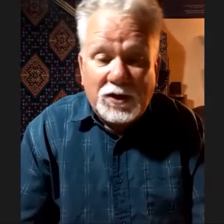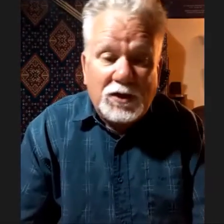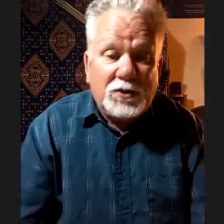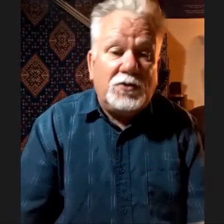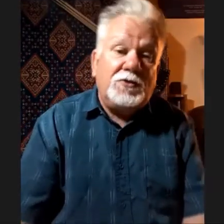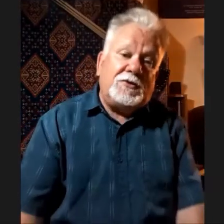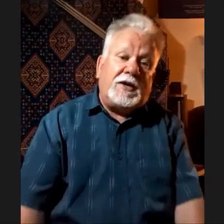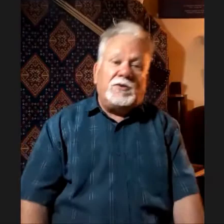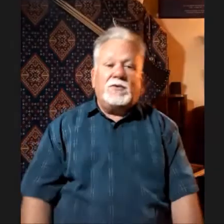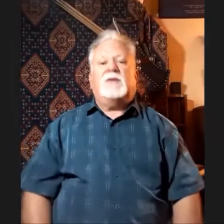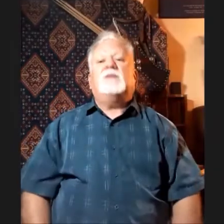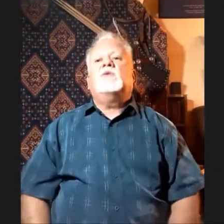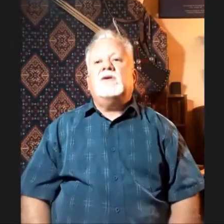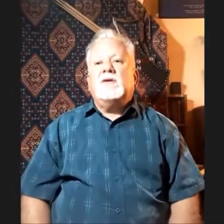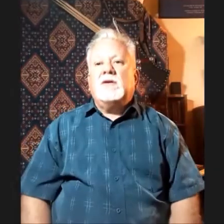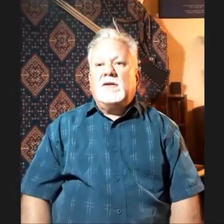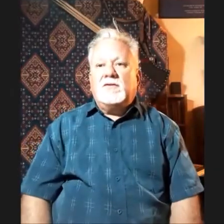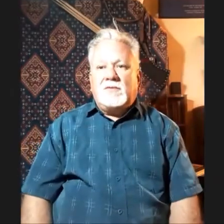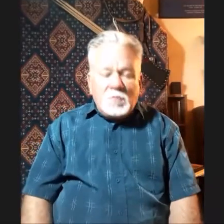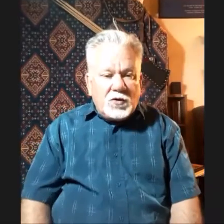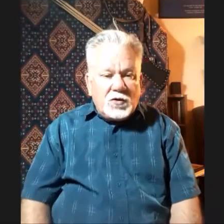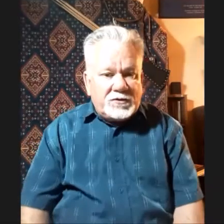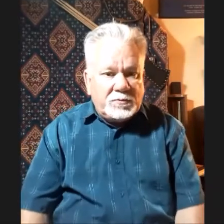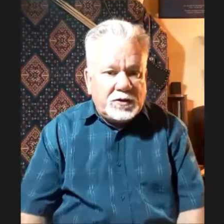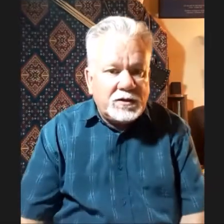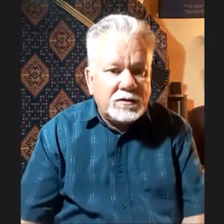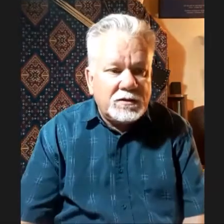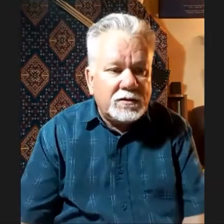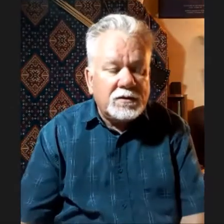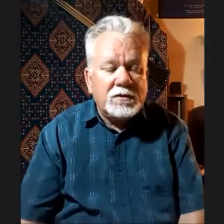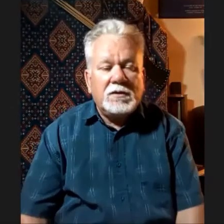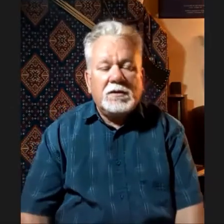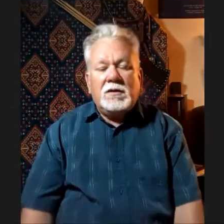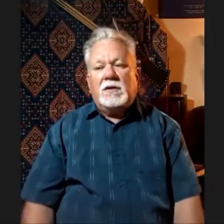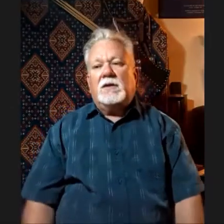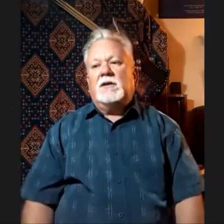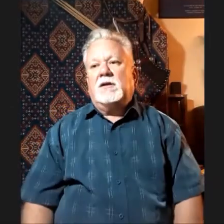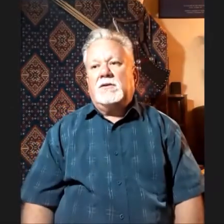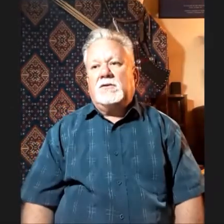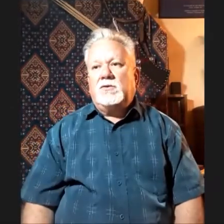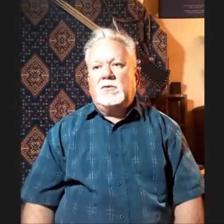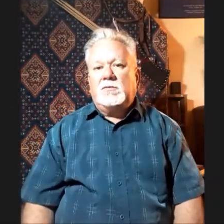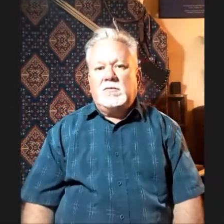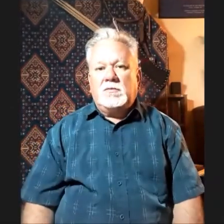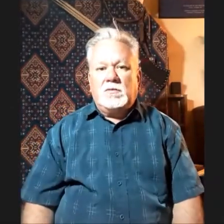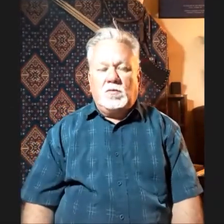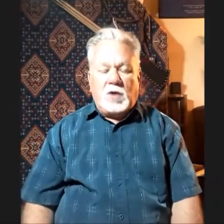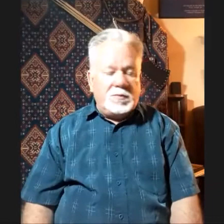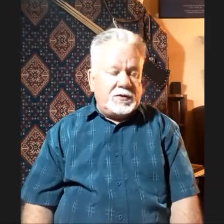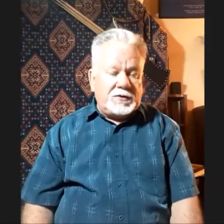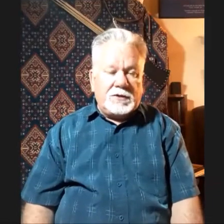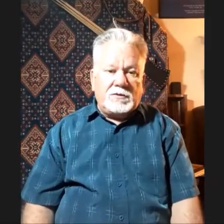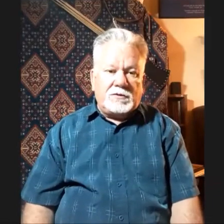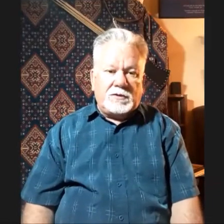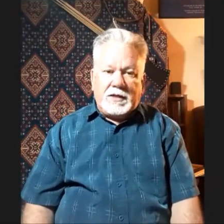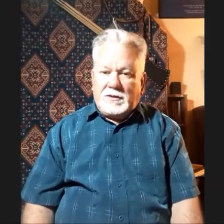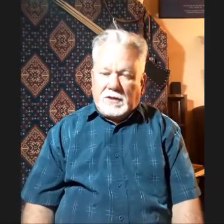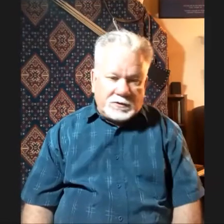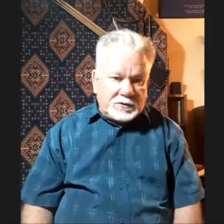used saddles that were somewhat similar to Roman saddles and Celtic